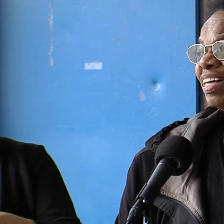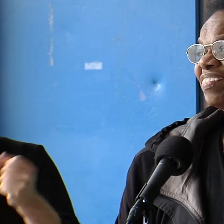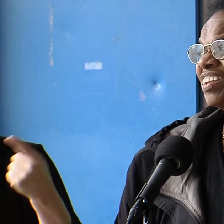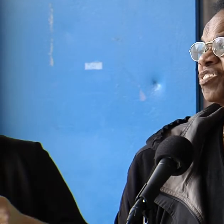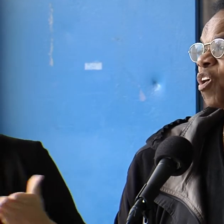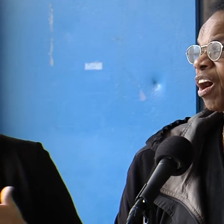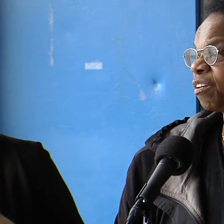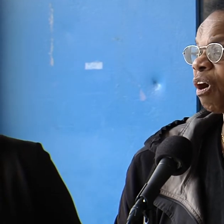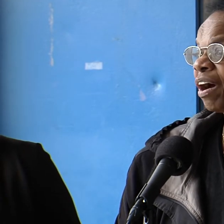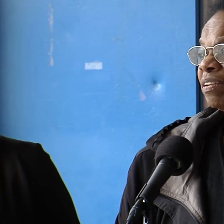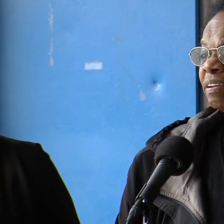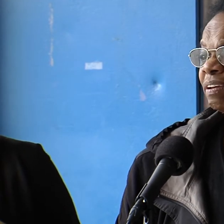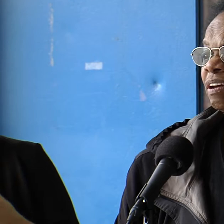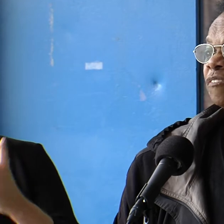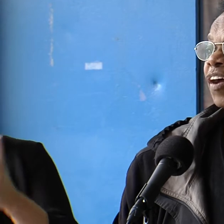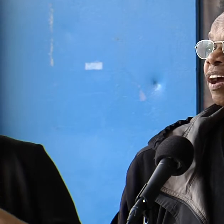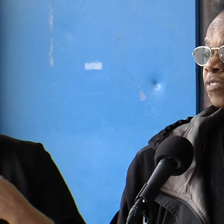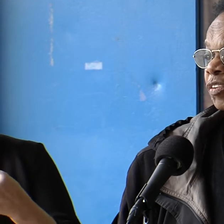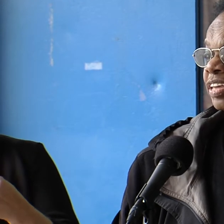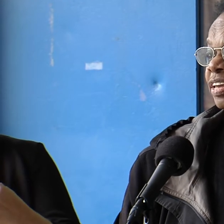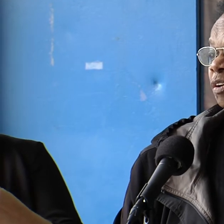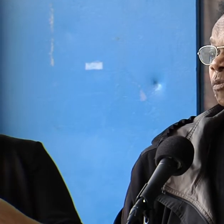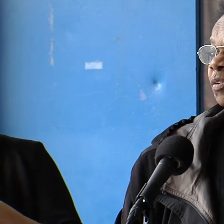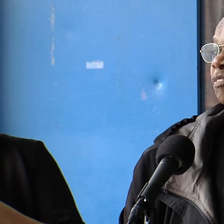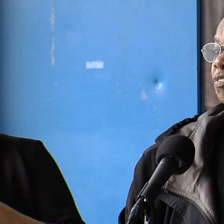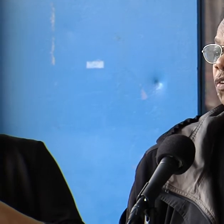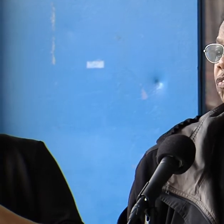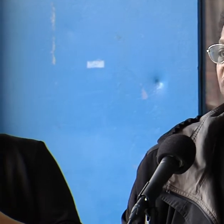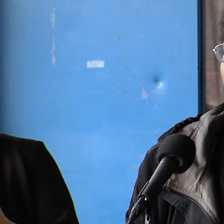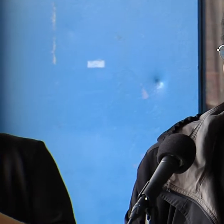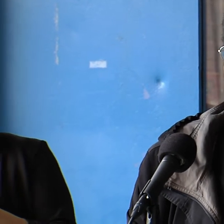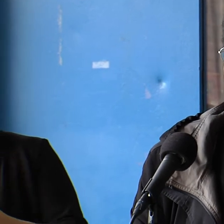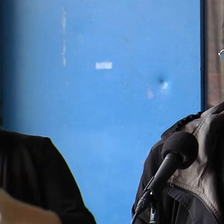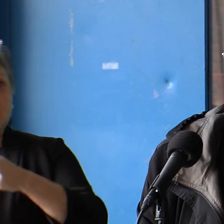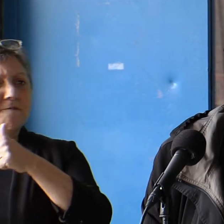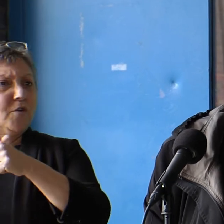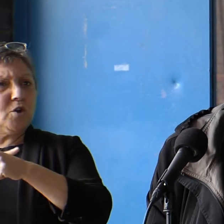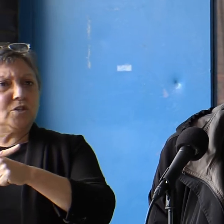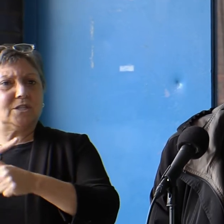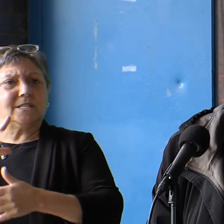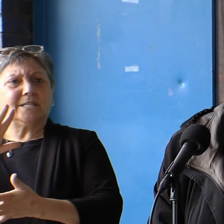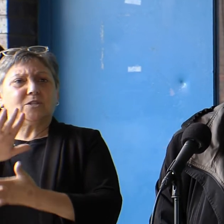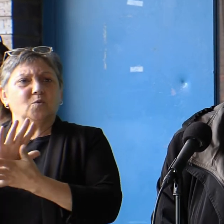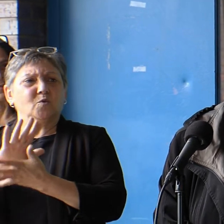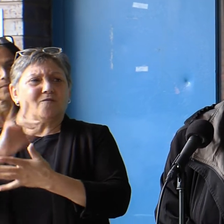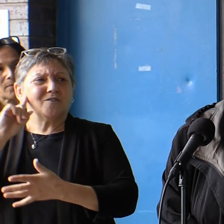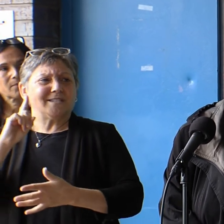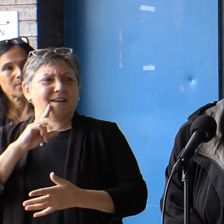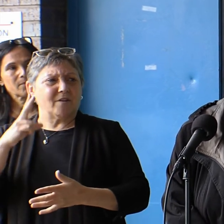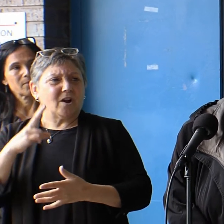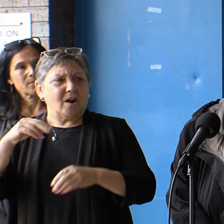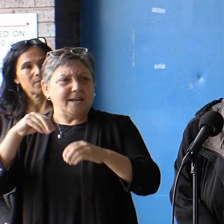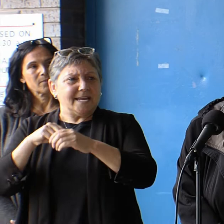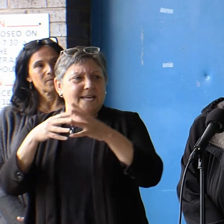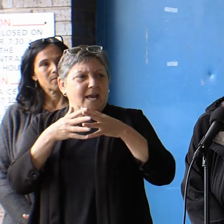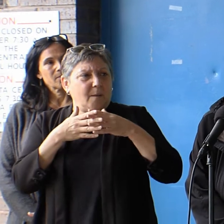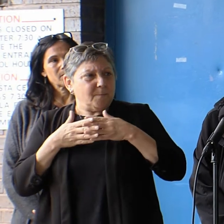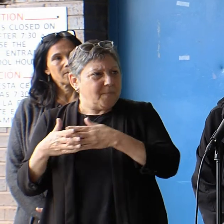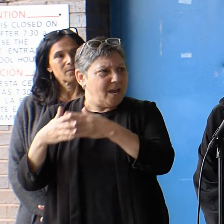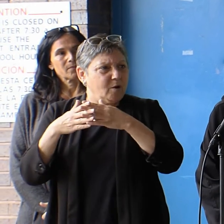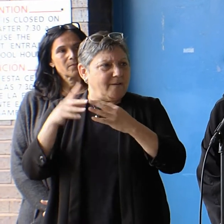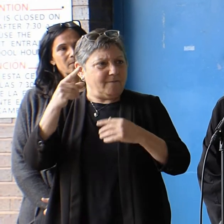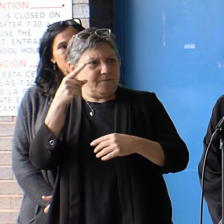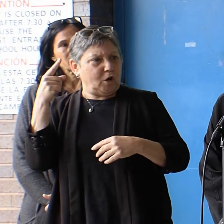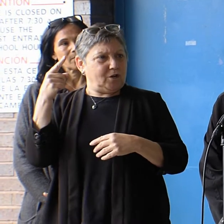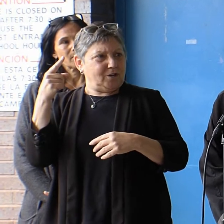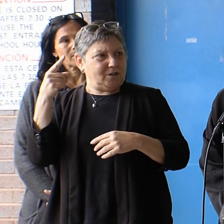School that has gone on forever here. We are the first school for deaf and hard of hearing in the nation. But for